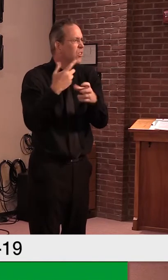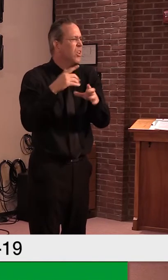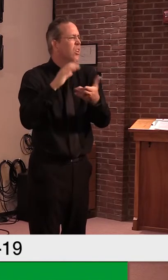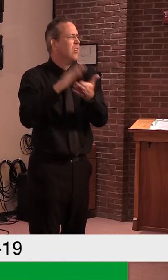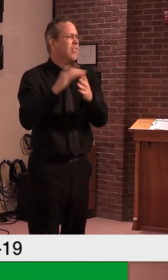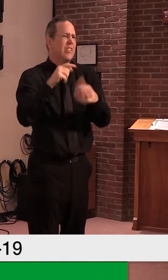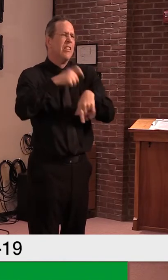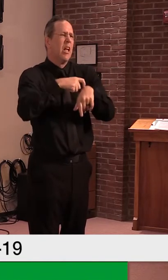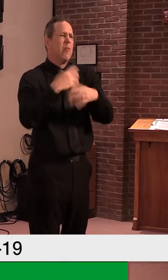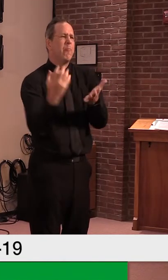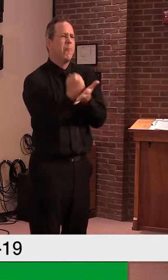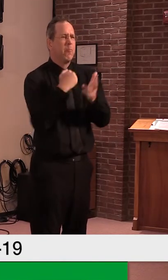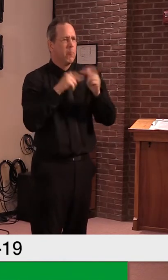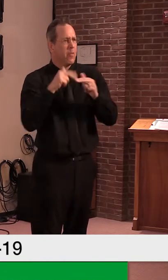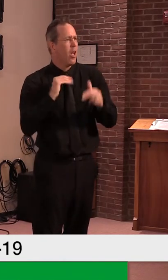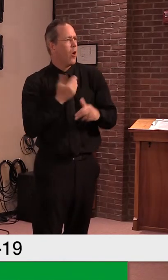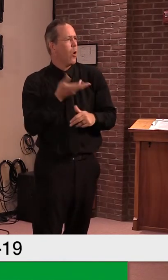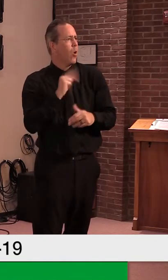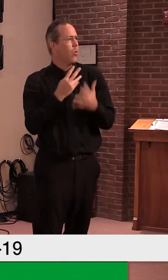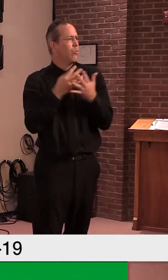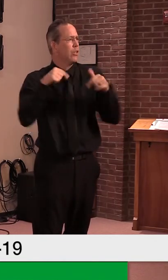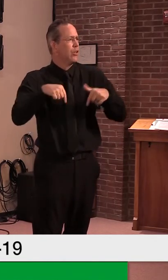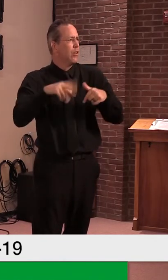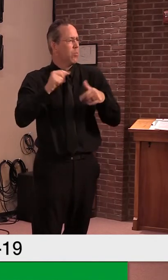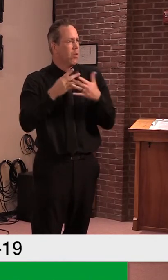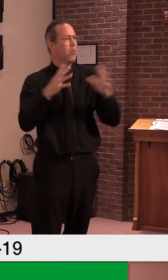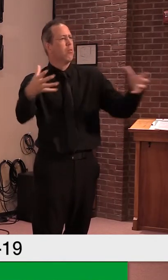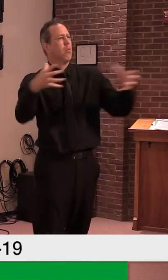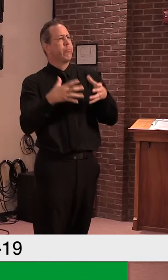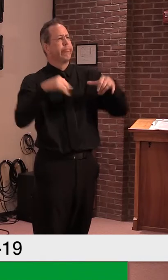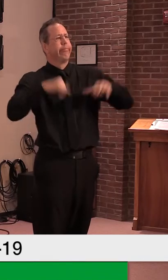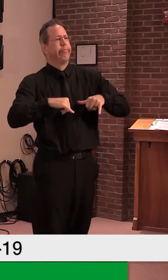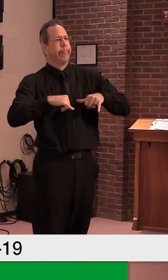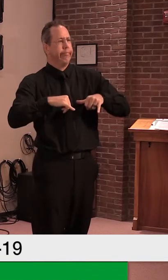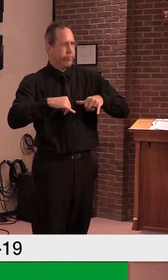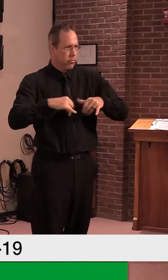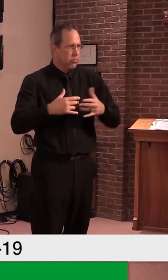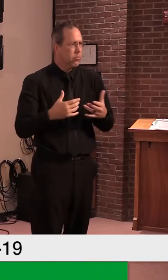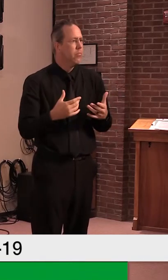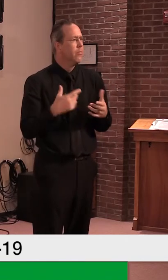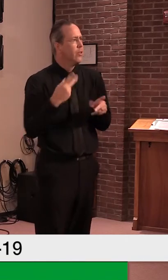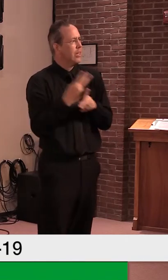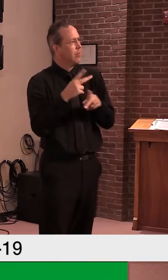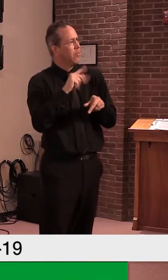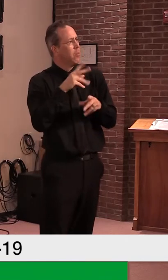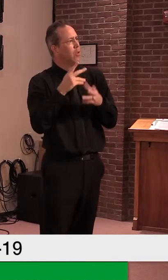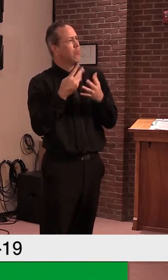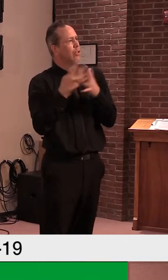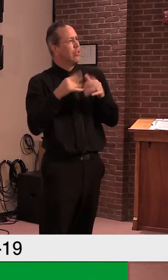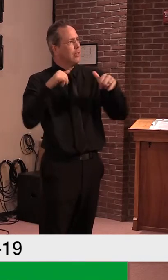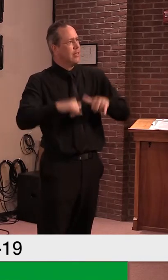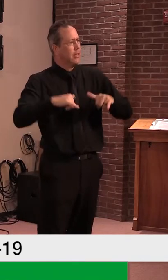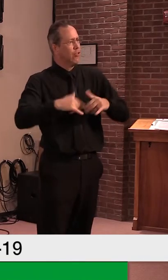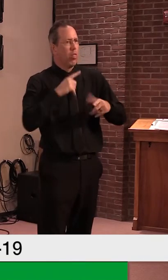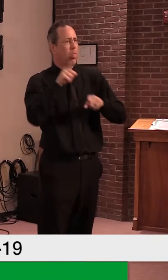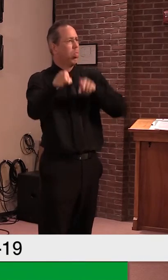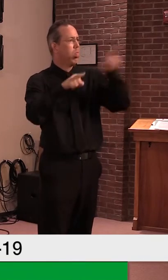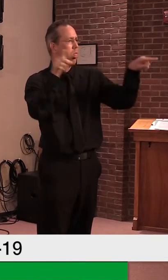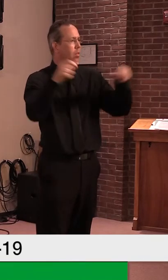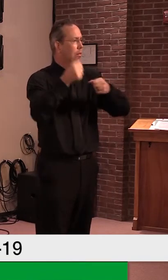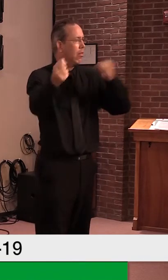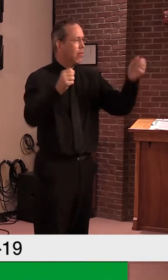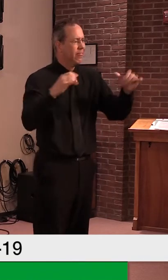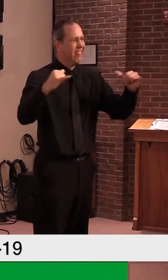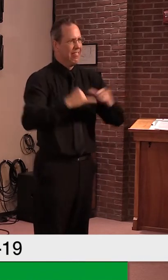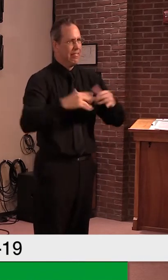facilities where we can house Vermont prisoners in one. Because if you look at Vermont, I mean, our, I